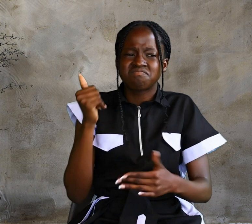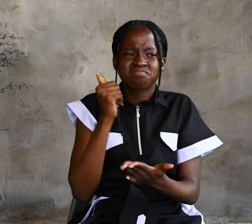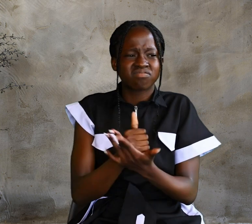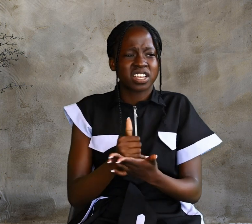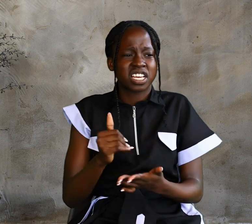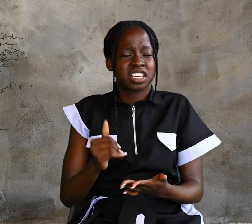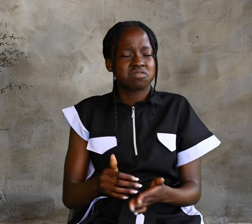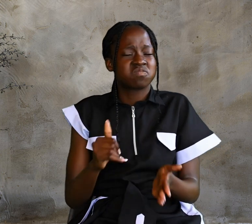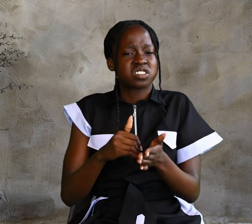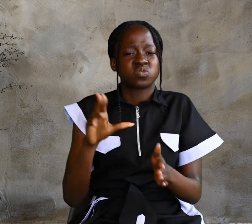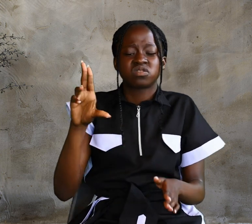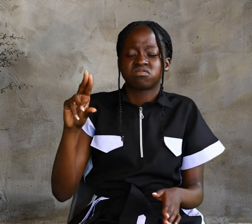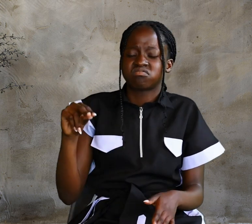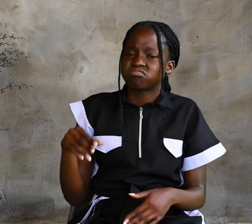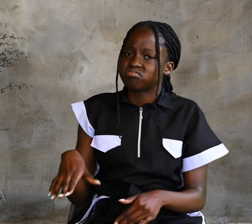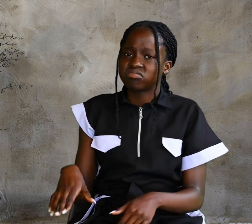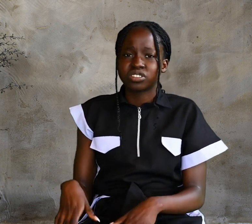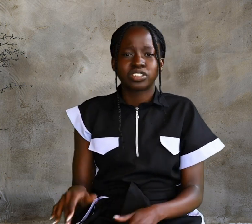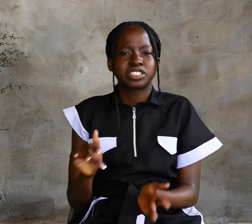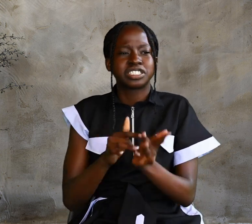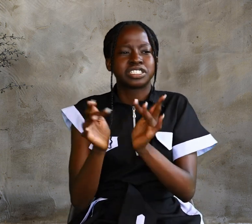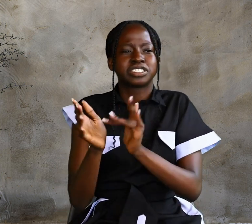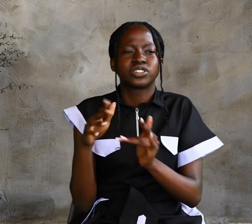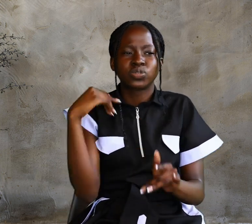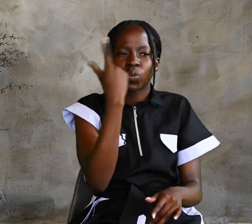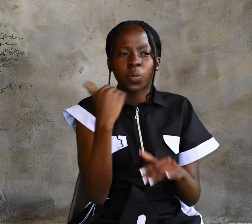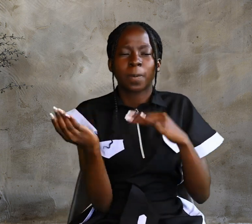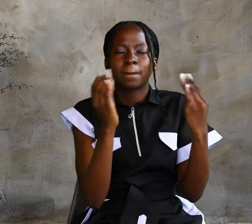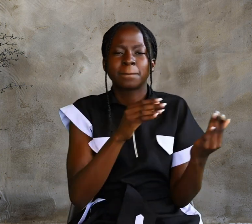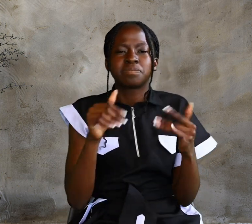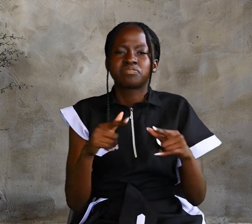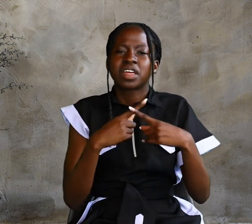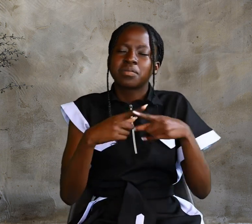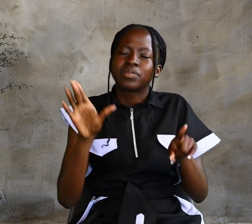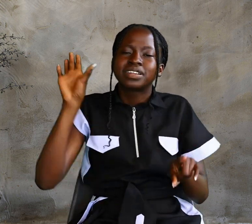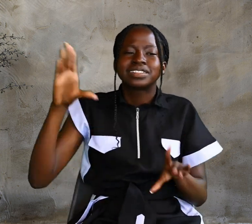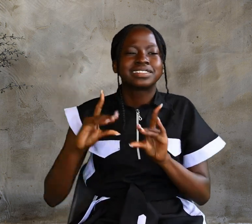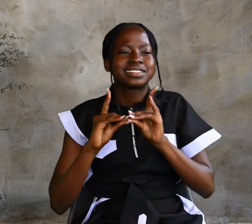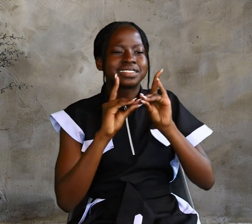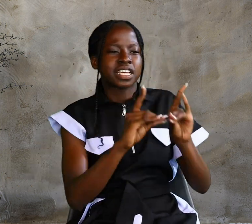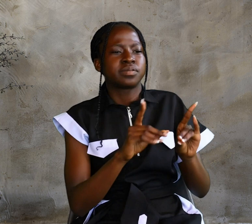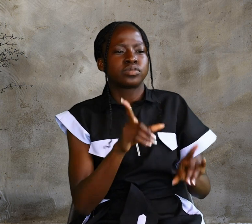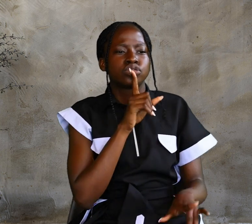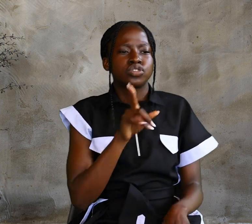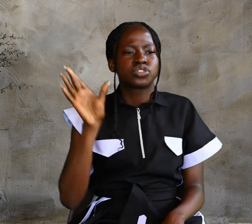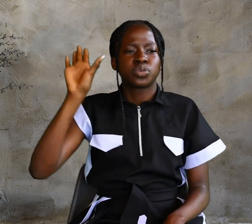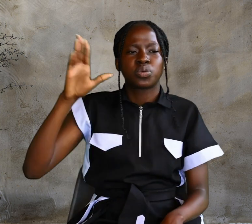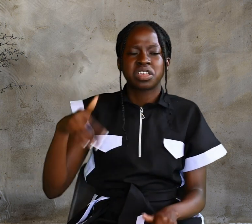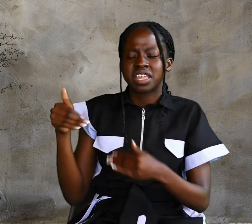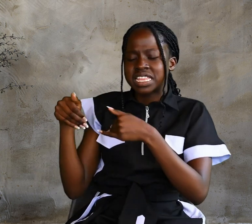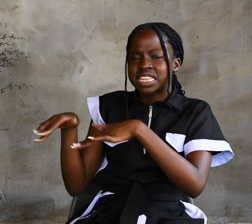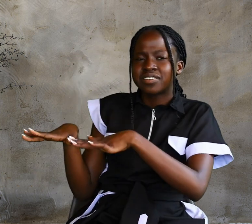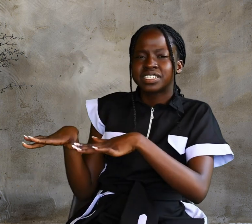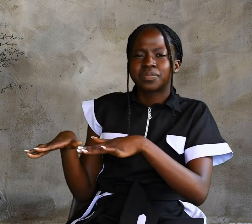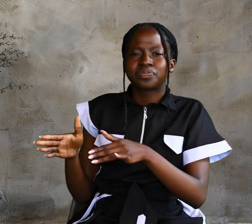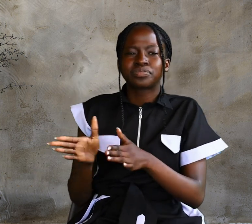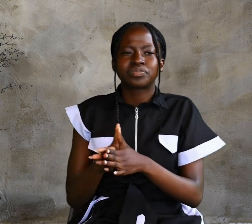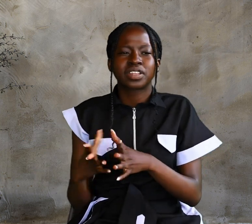it was not Jesus who baptized. But his disciples. So he left Judea